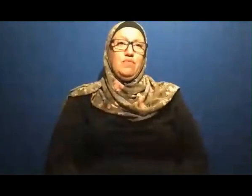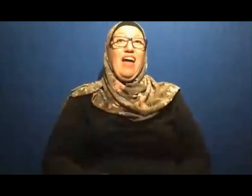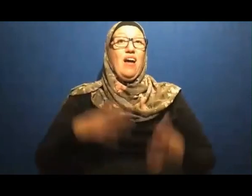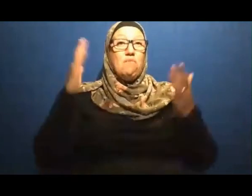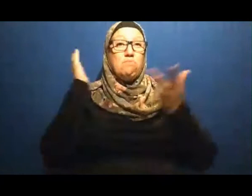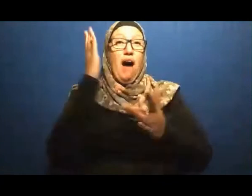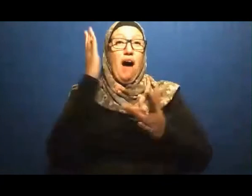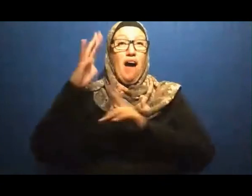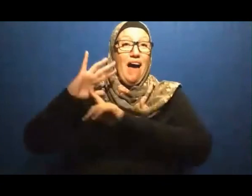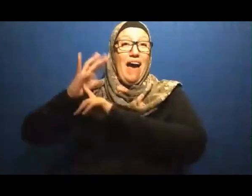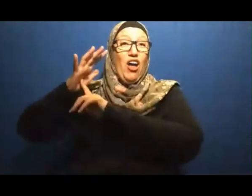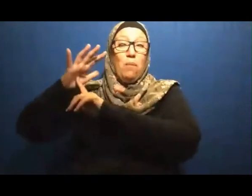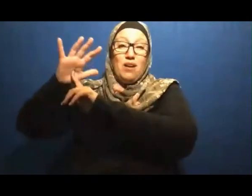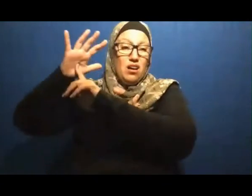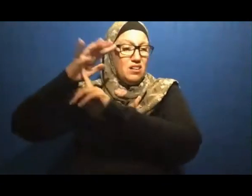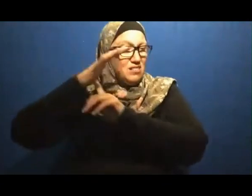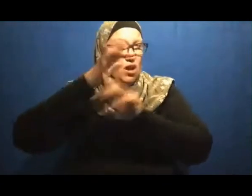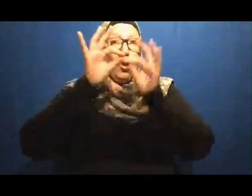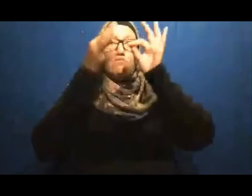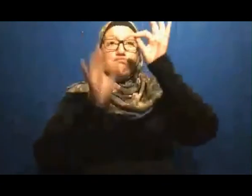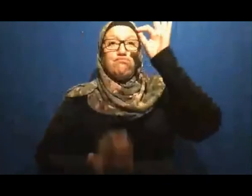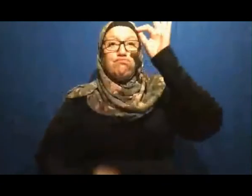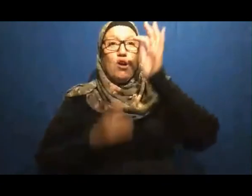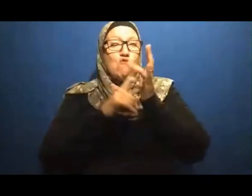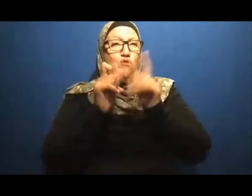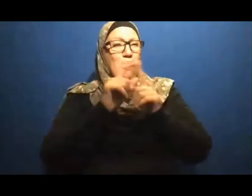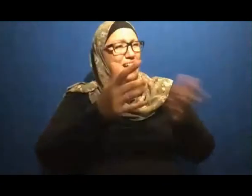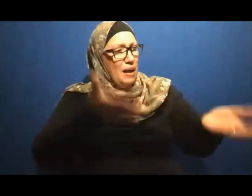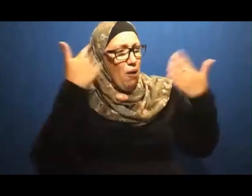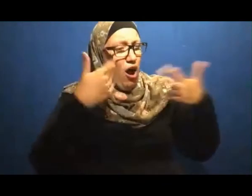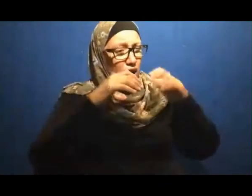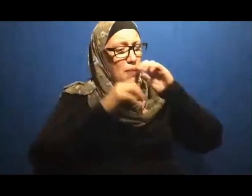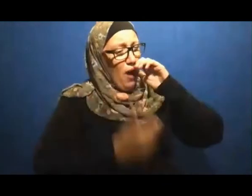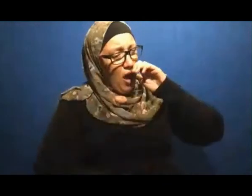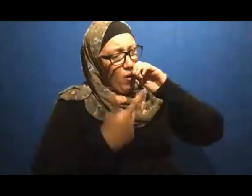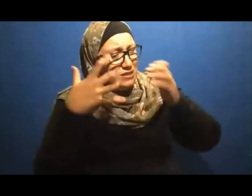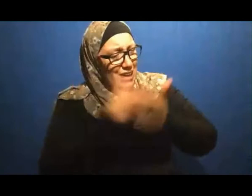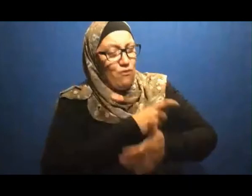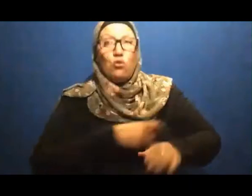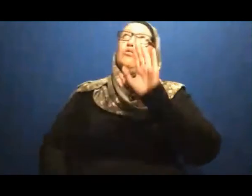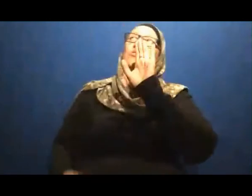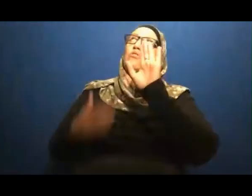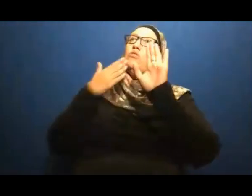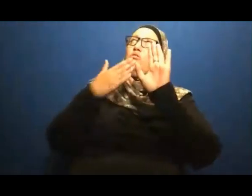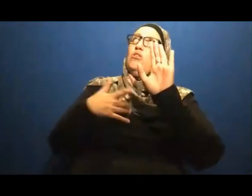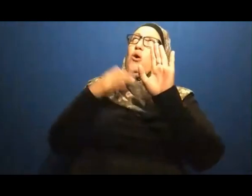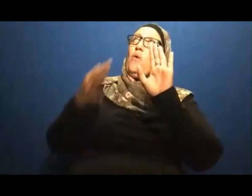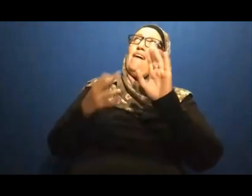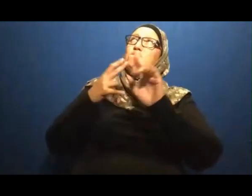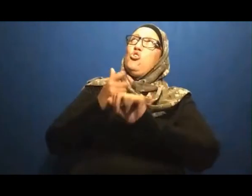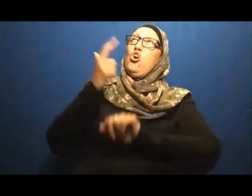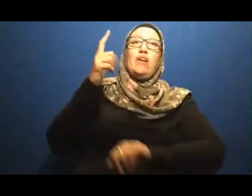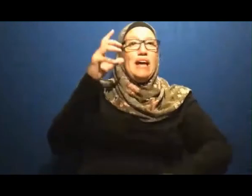Pass By And They Dropped The Rope Come On Grab The Rope We Rescue He Said No Thanks I'm Waiting For God To Rescue Me Guess What Happened